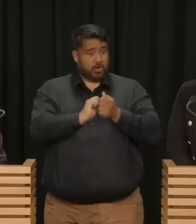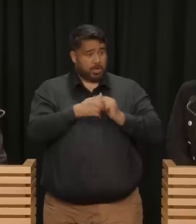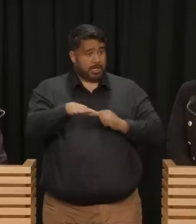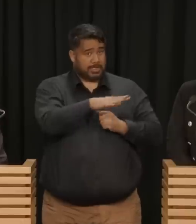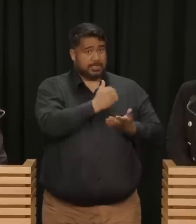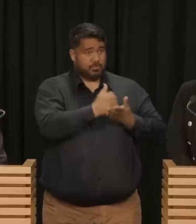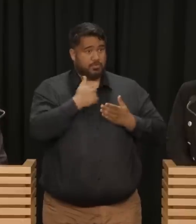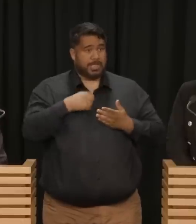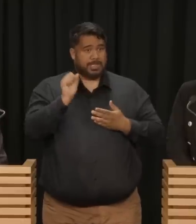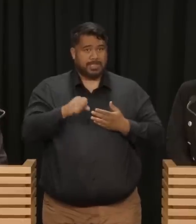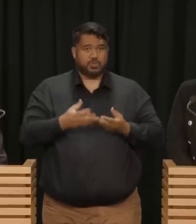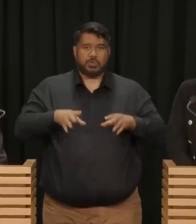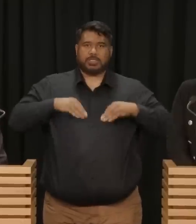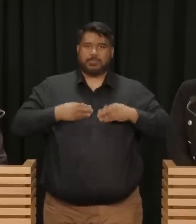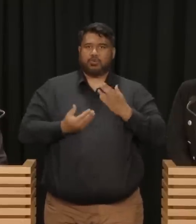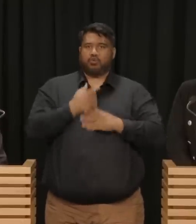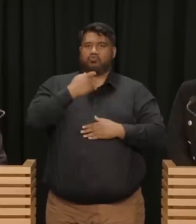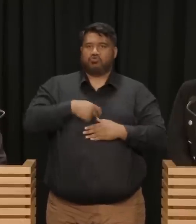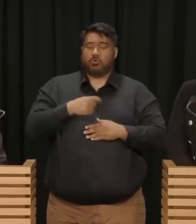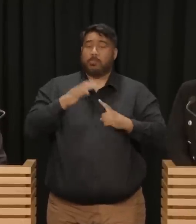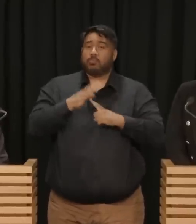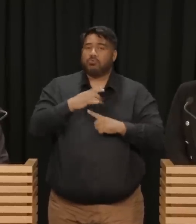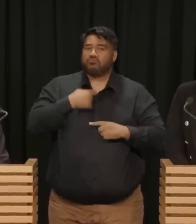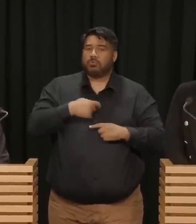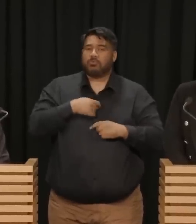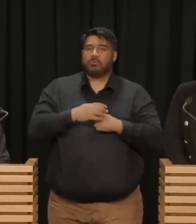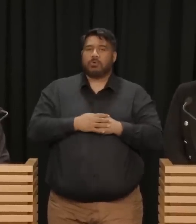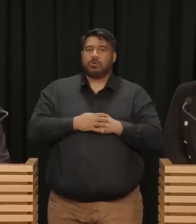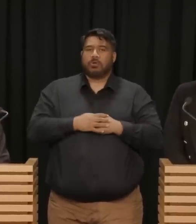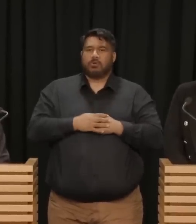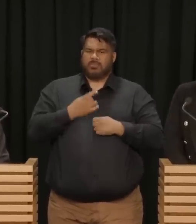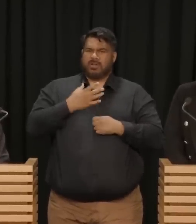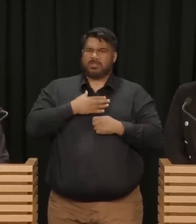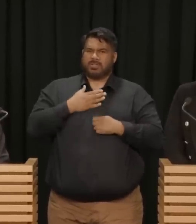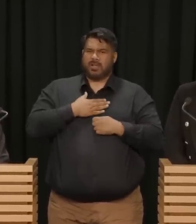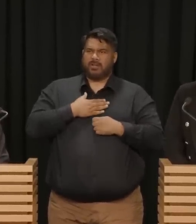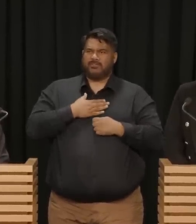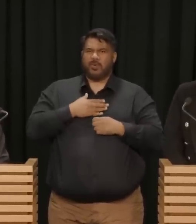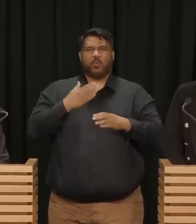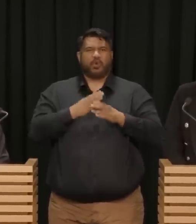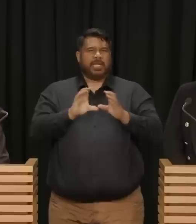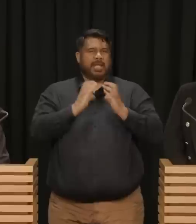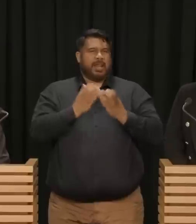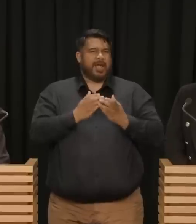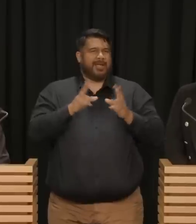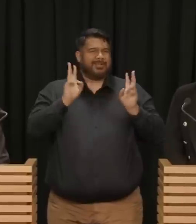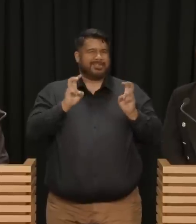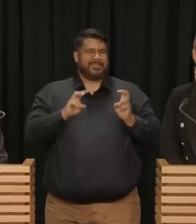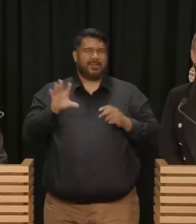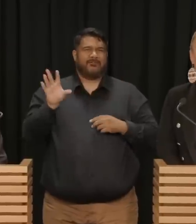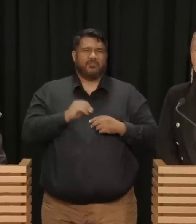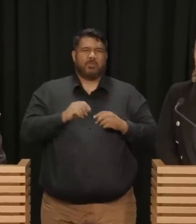very important role. It is very hard to fathom that a working-class girl from